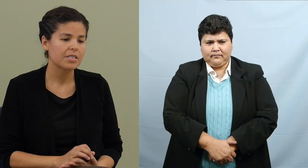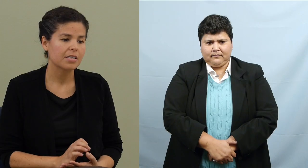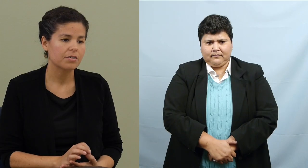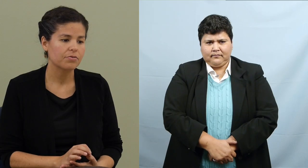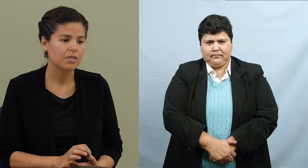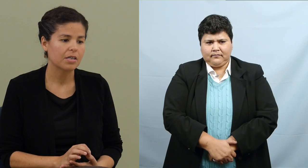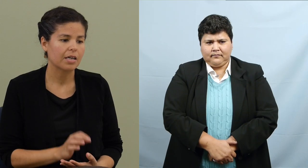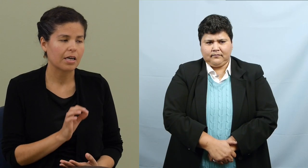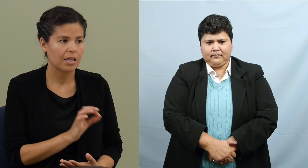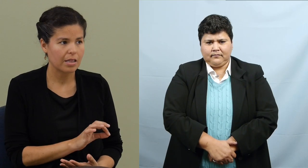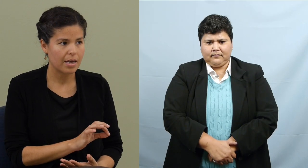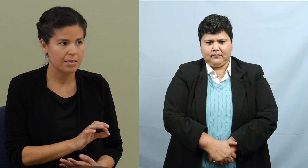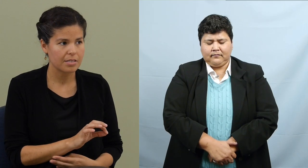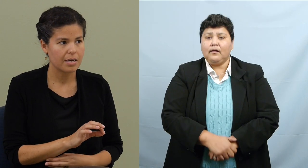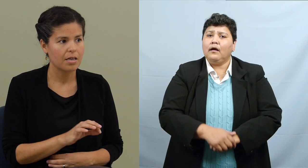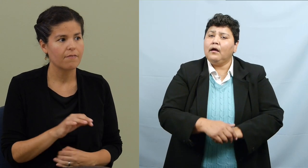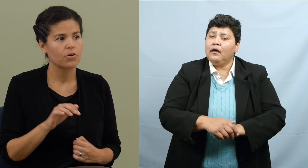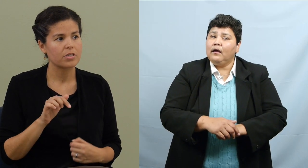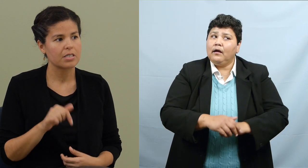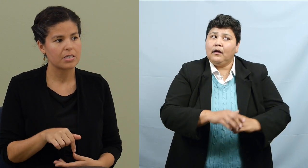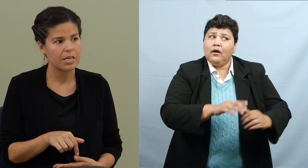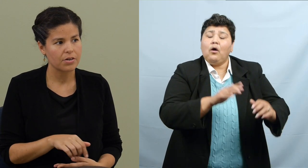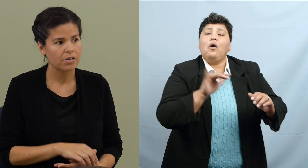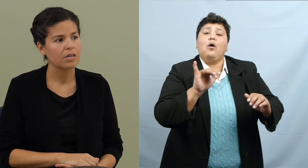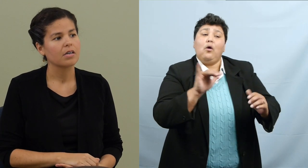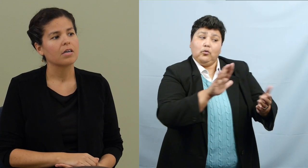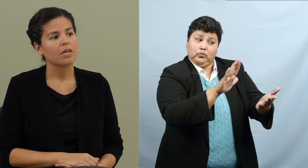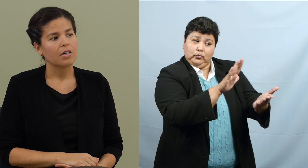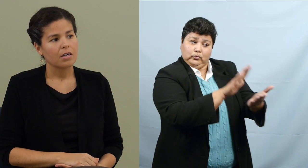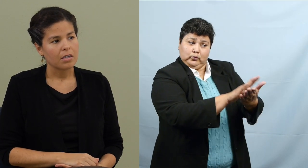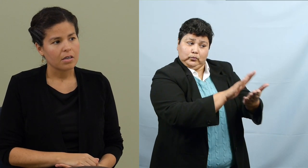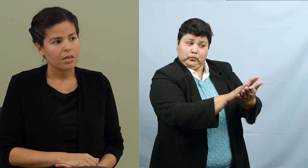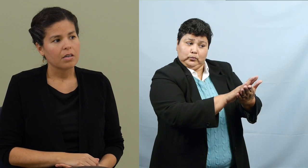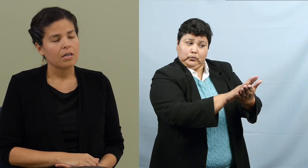How is that different in a class setting versus here?